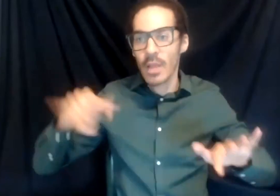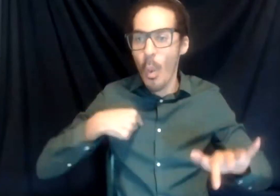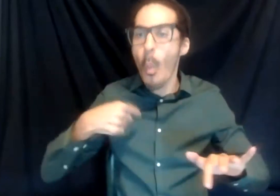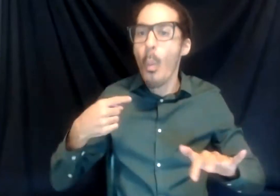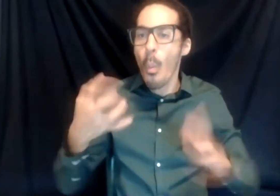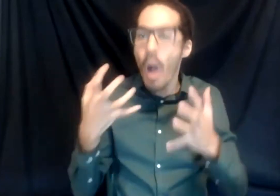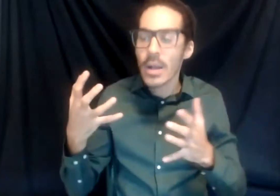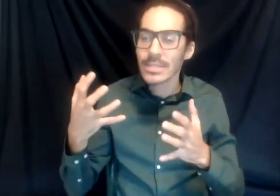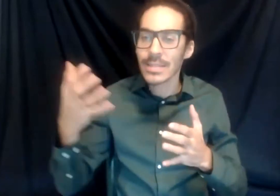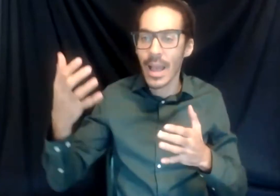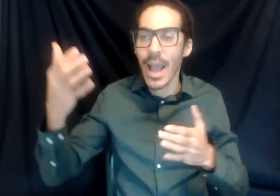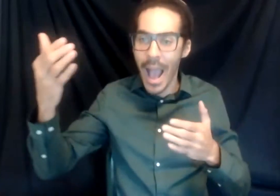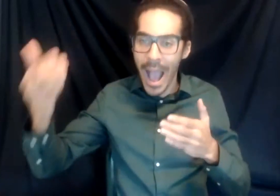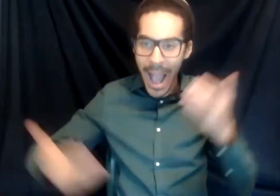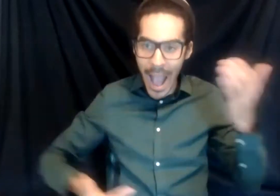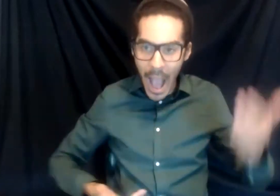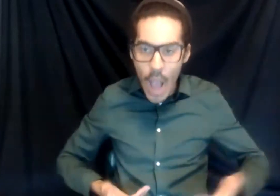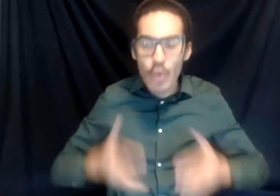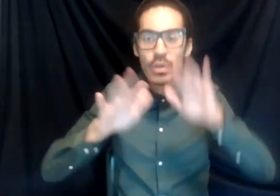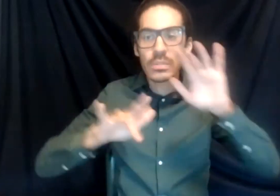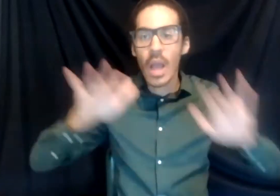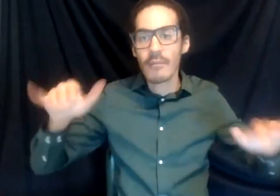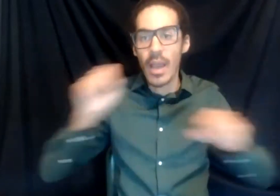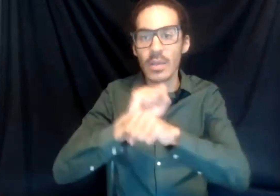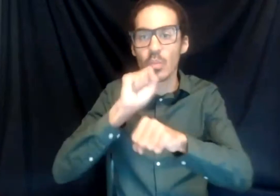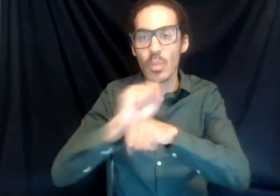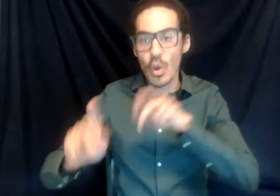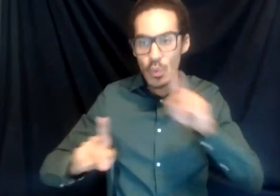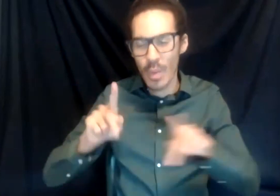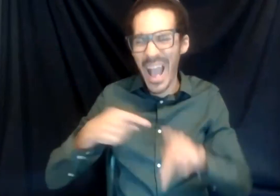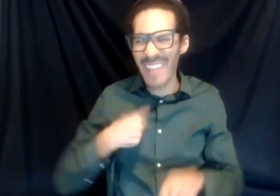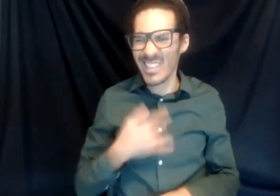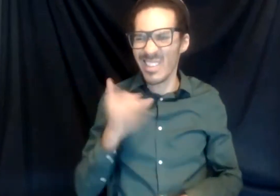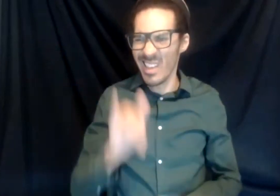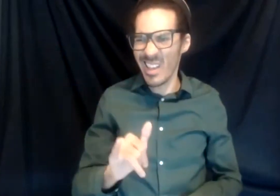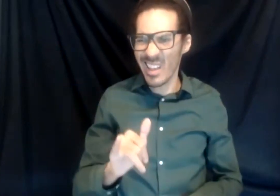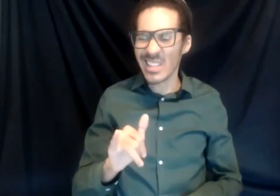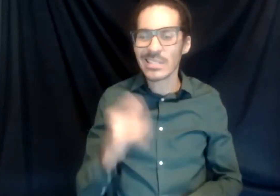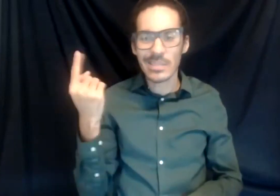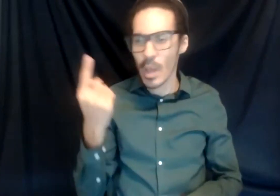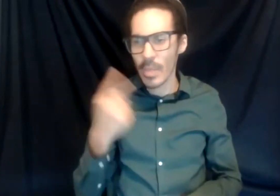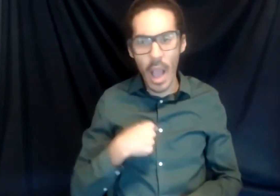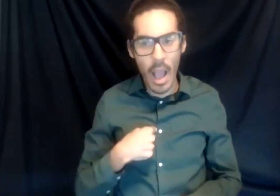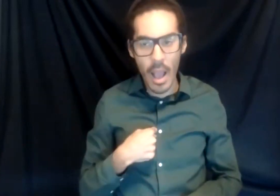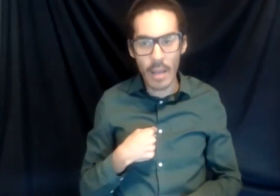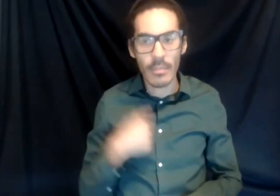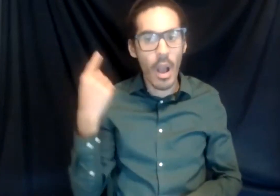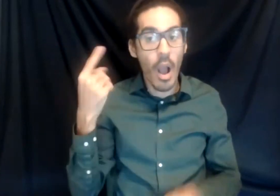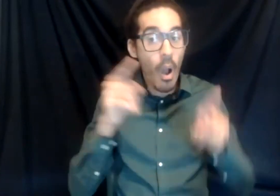diverse group of employees because I feel like that is something that I'm also passionate